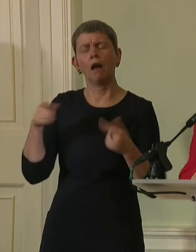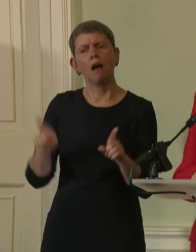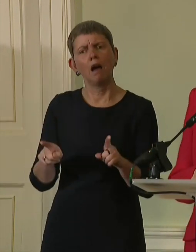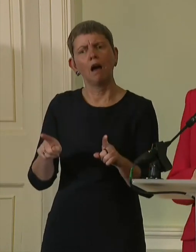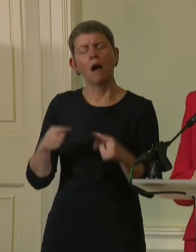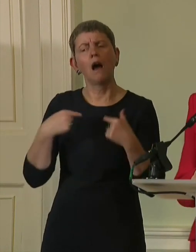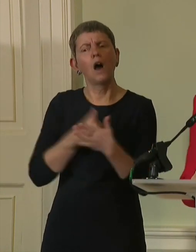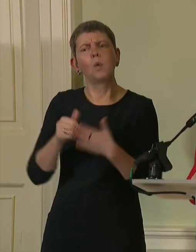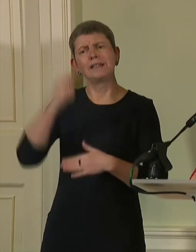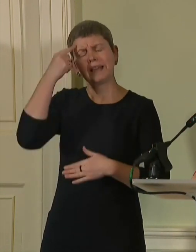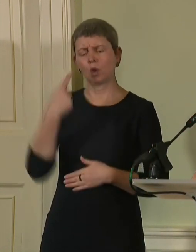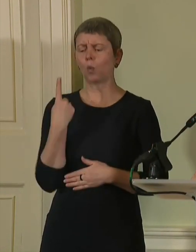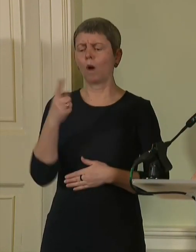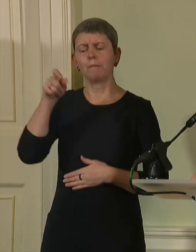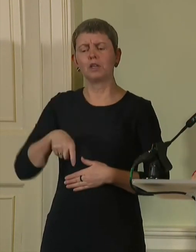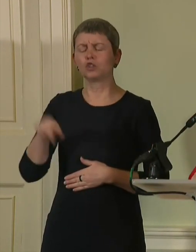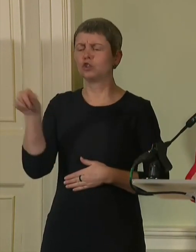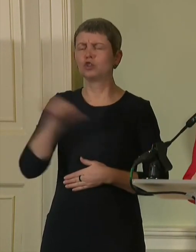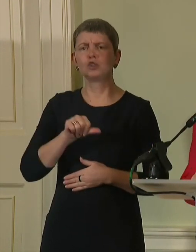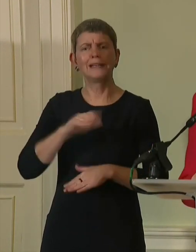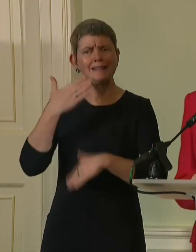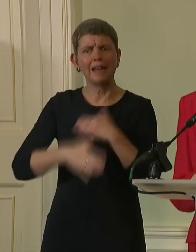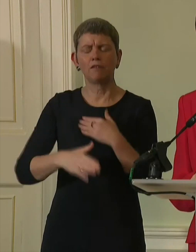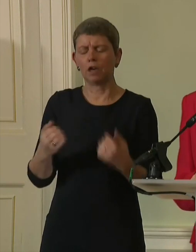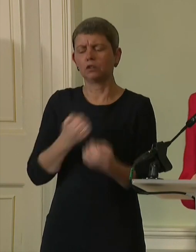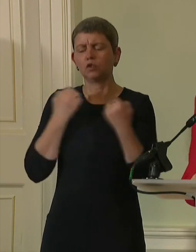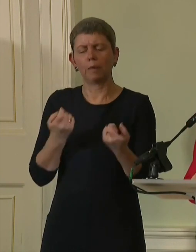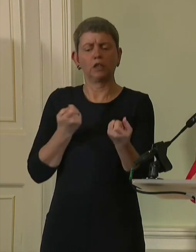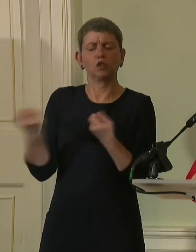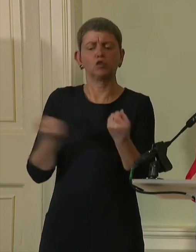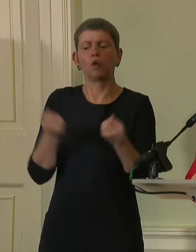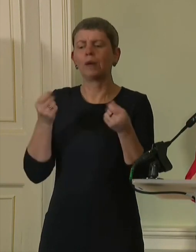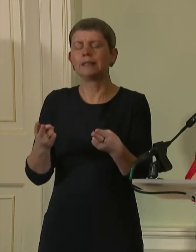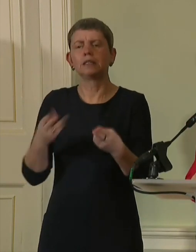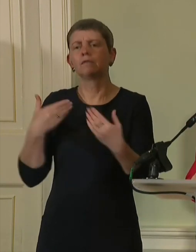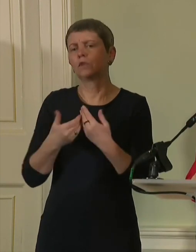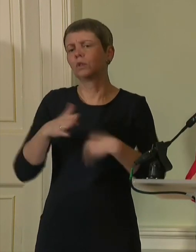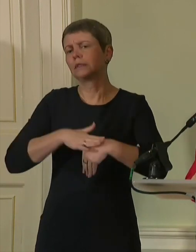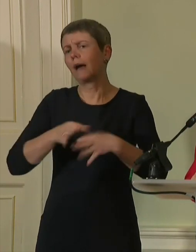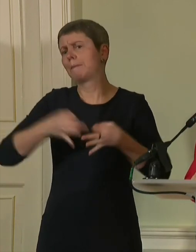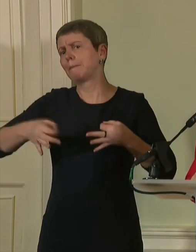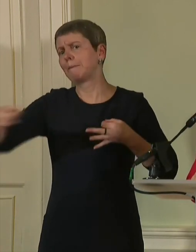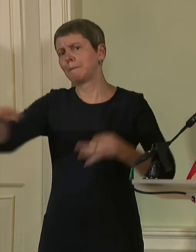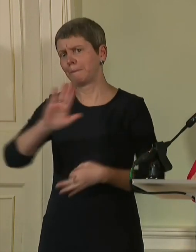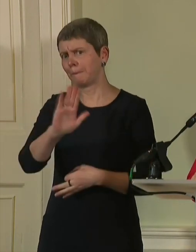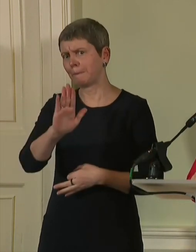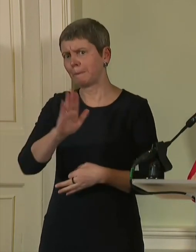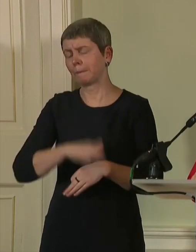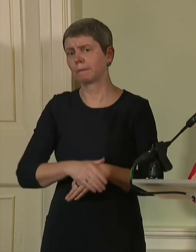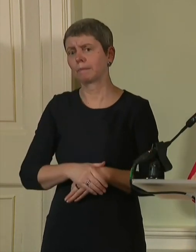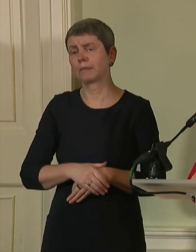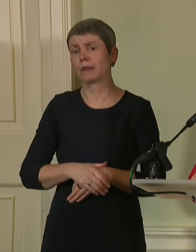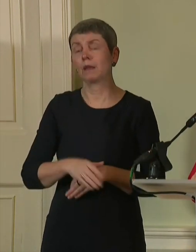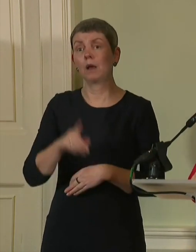no one individual should be dominant in any system for too long. But while it's easy to hold that view in the abstract, it is